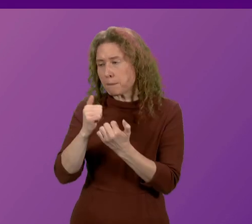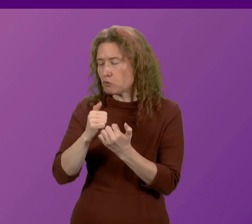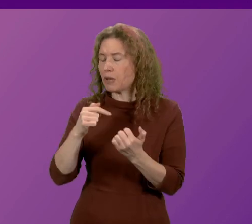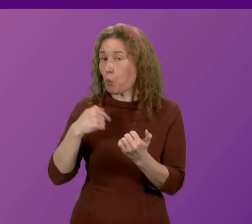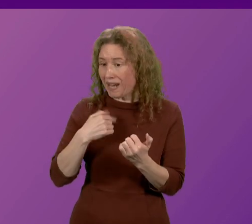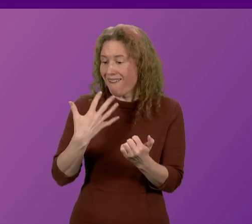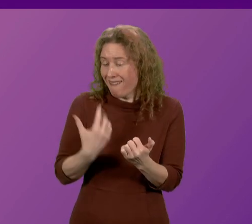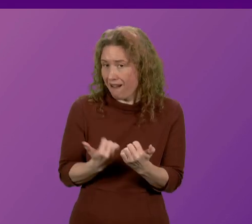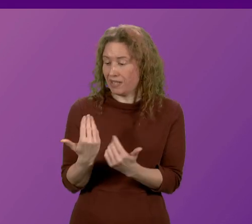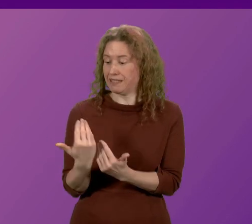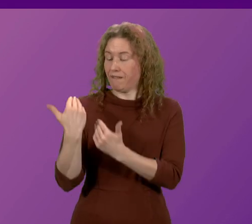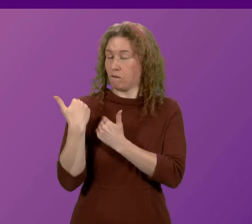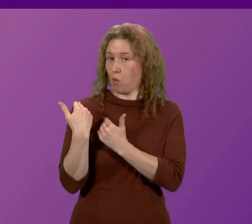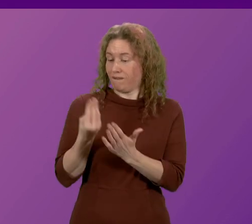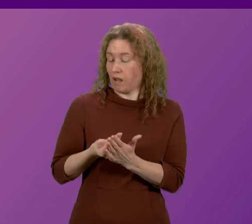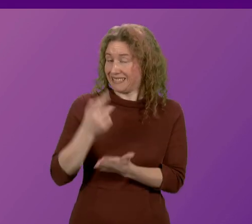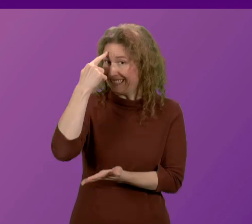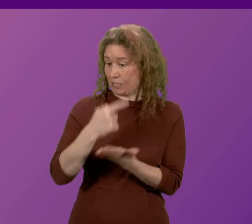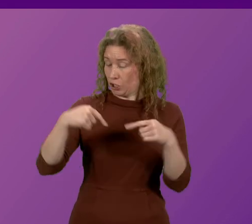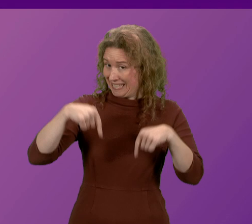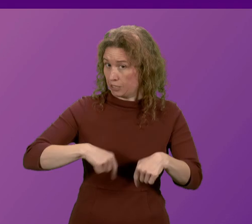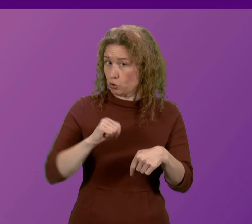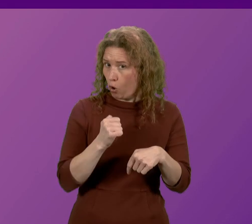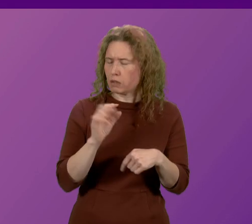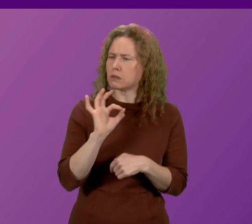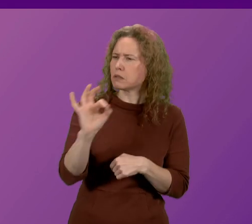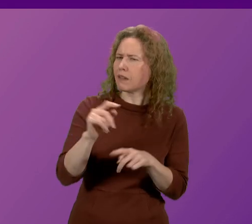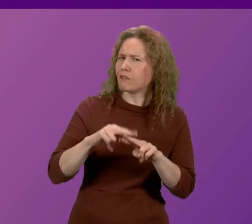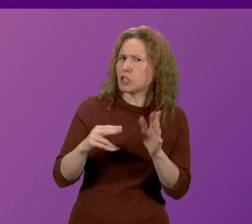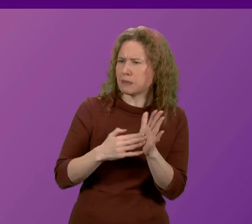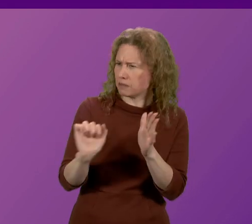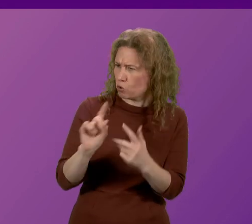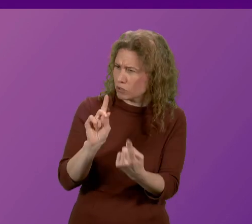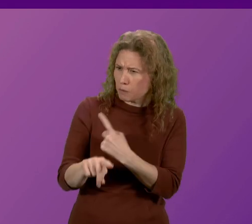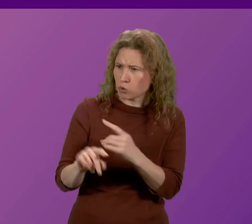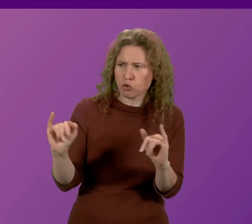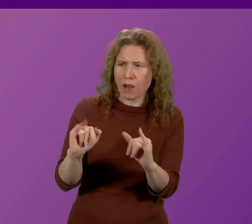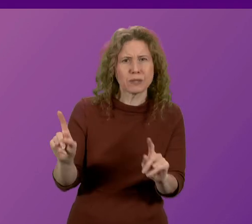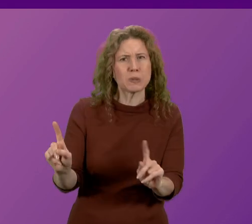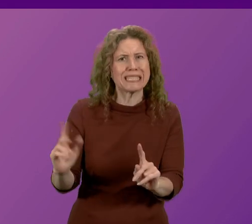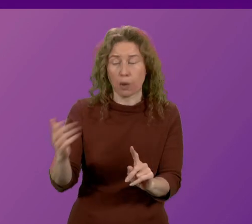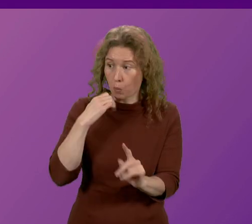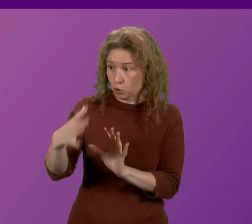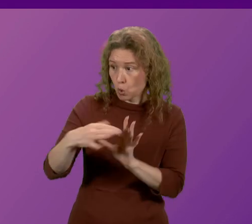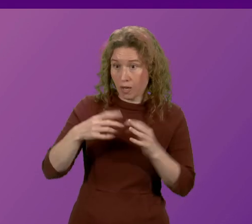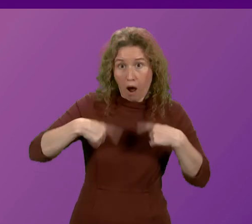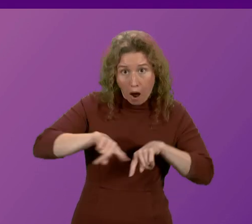devolved funding decisions involved here, what is the First Minister's response to this crisis? And will he join us in calling for de